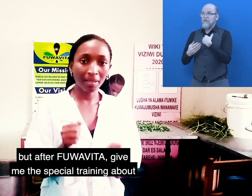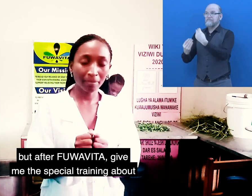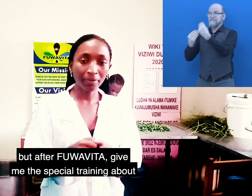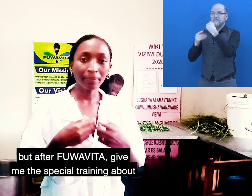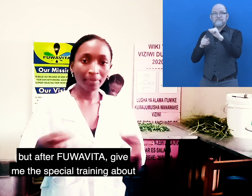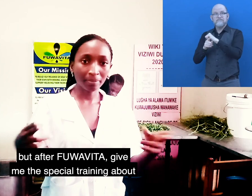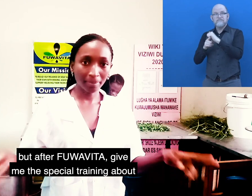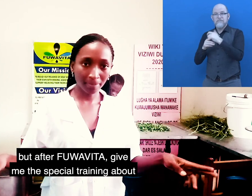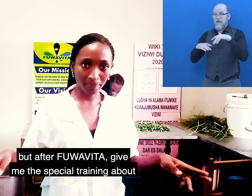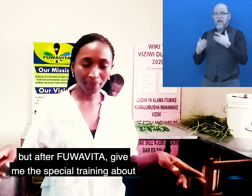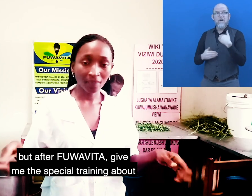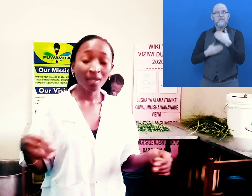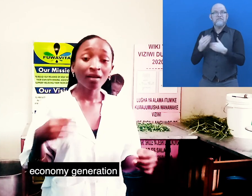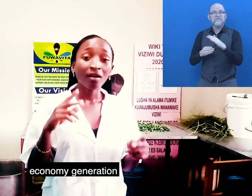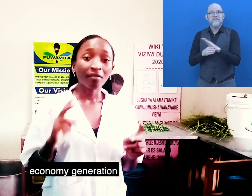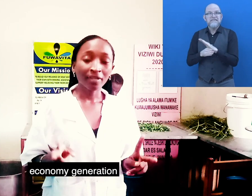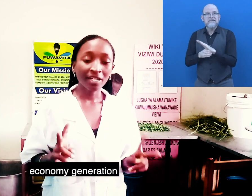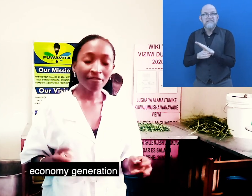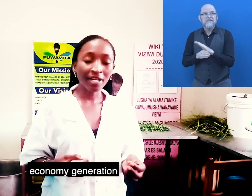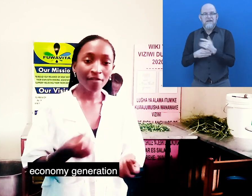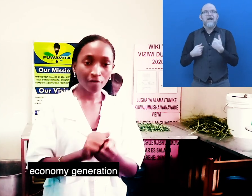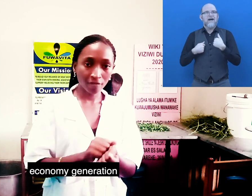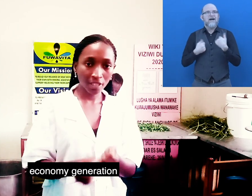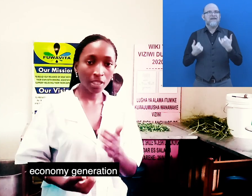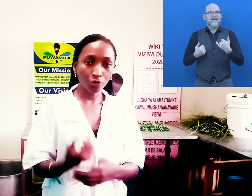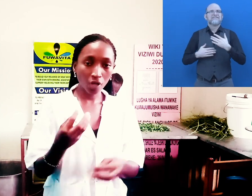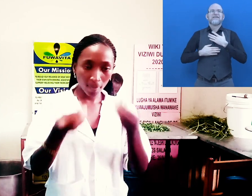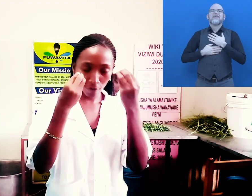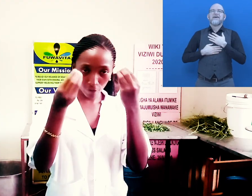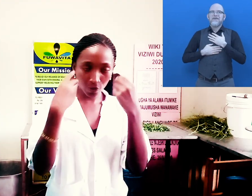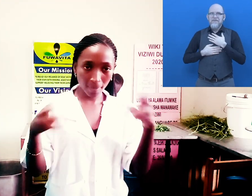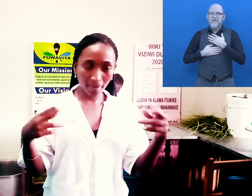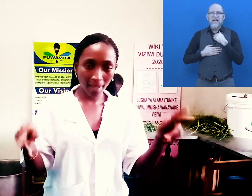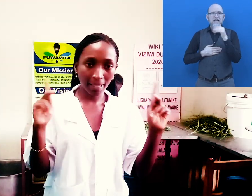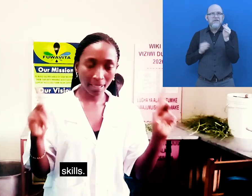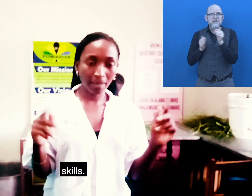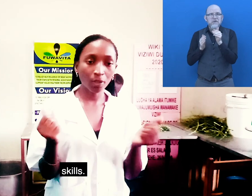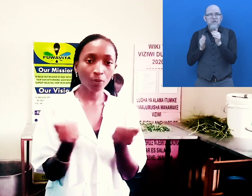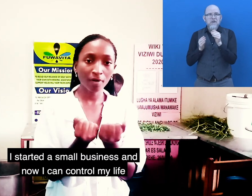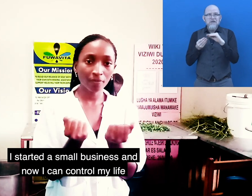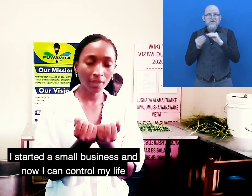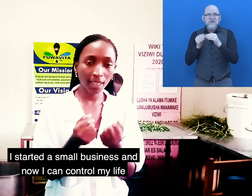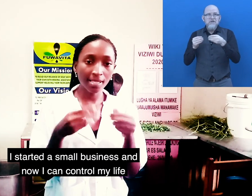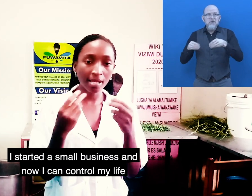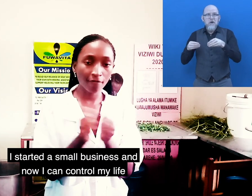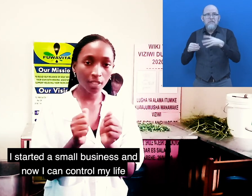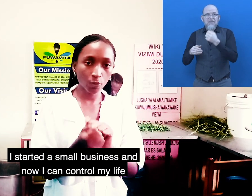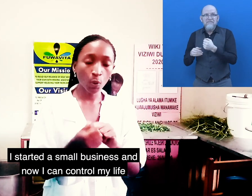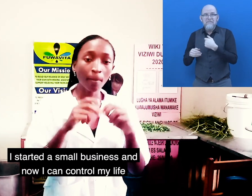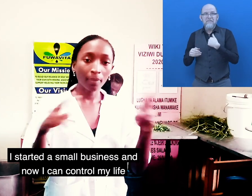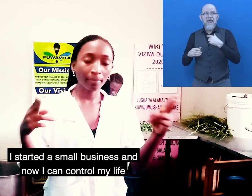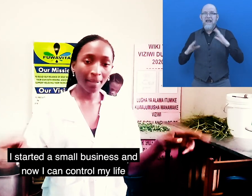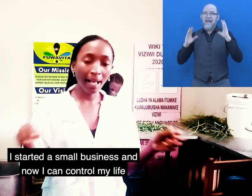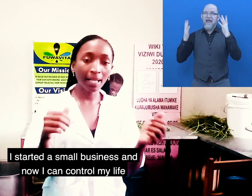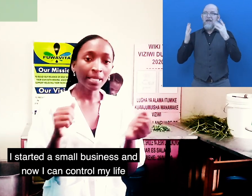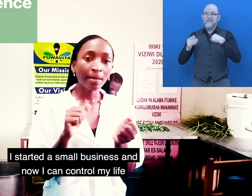the special training about economic generation skills. I started a small